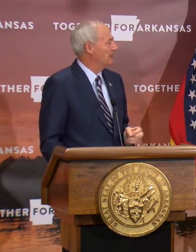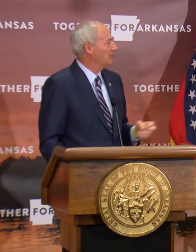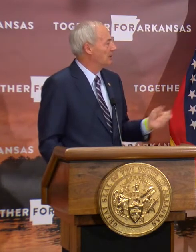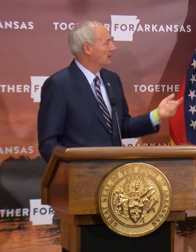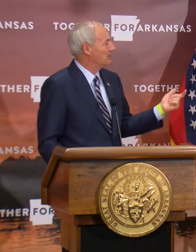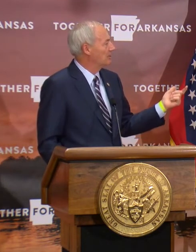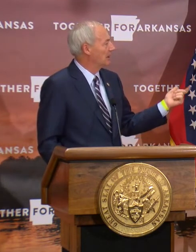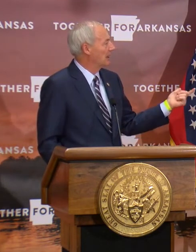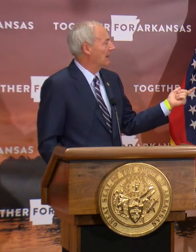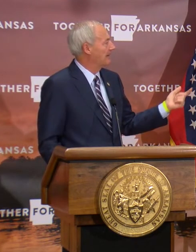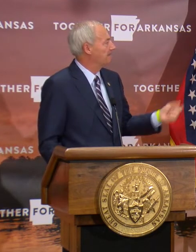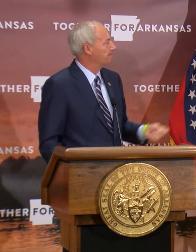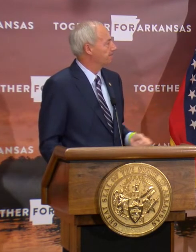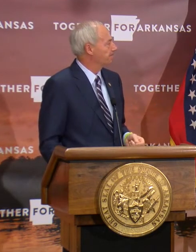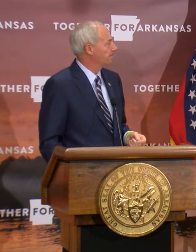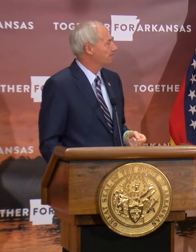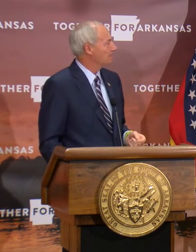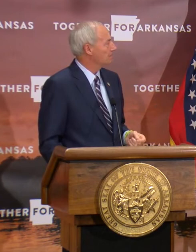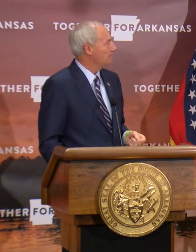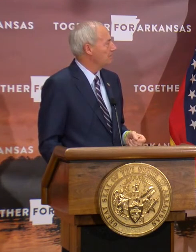that will continue to decline.